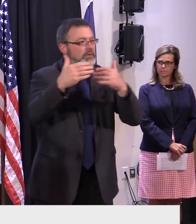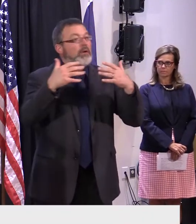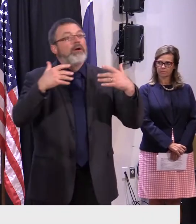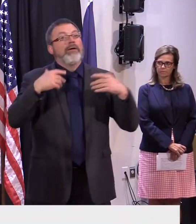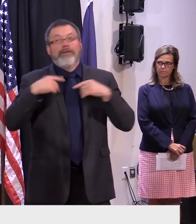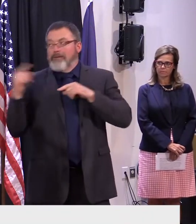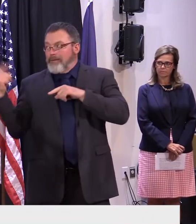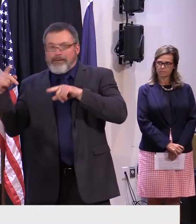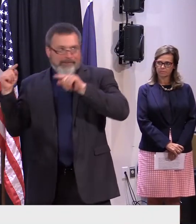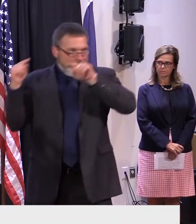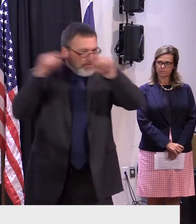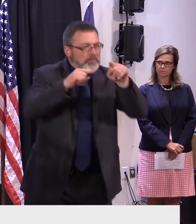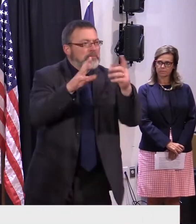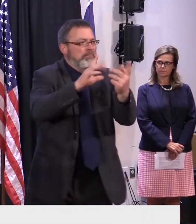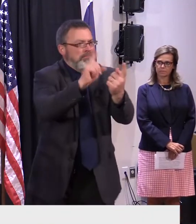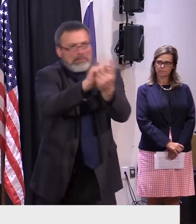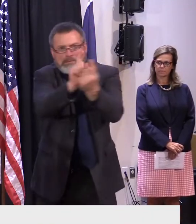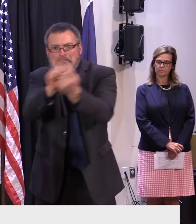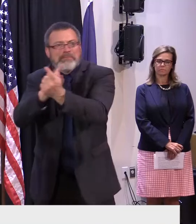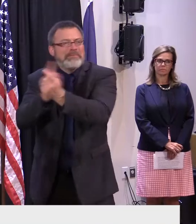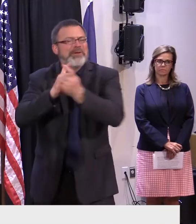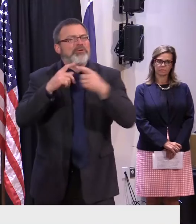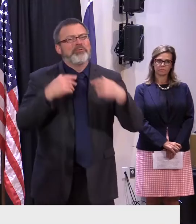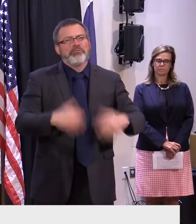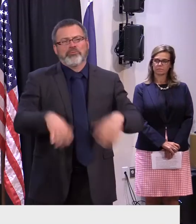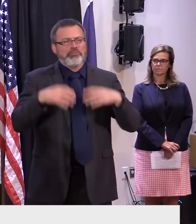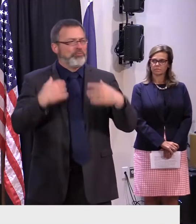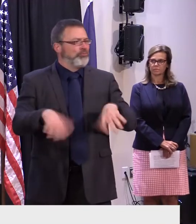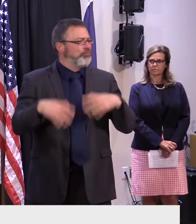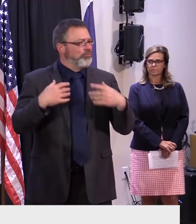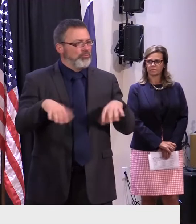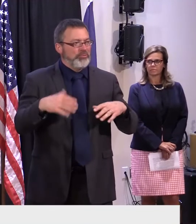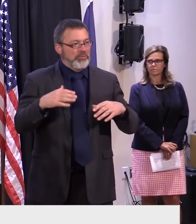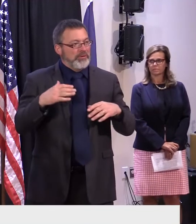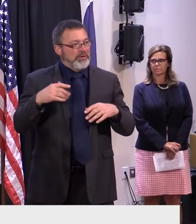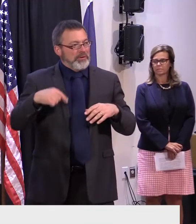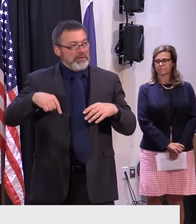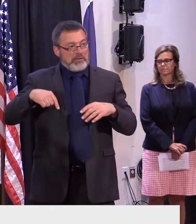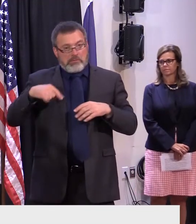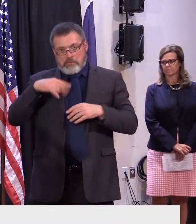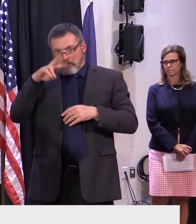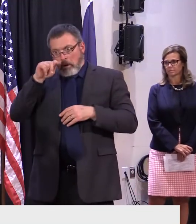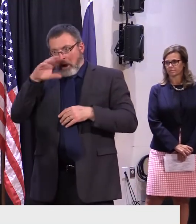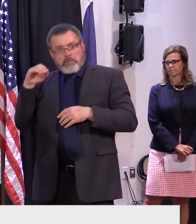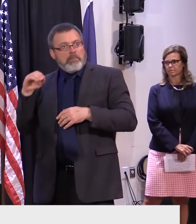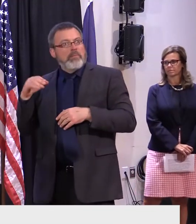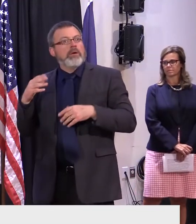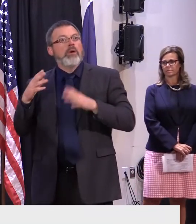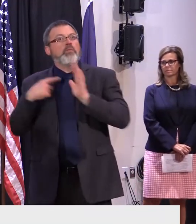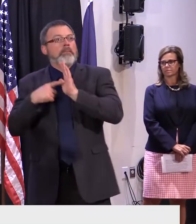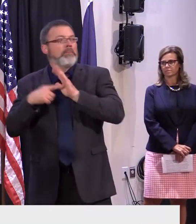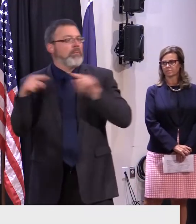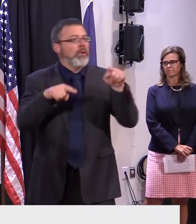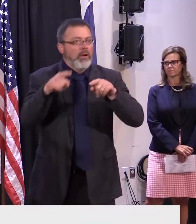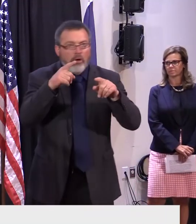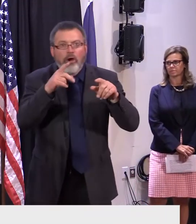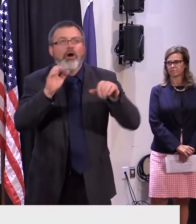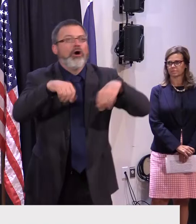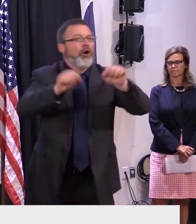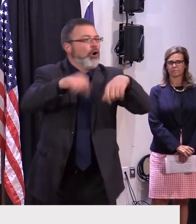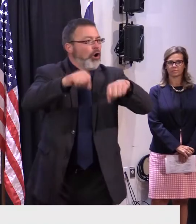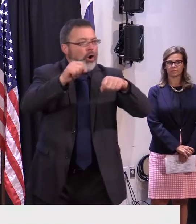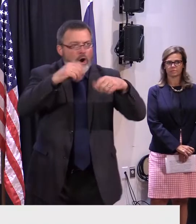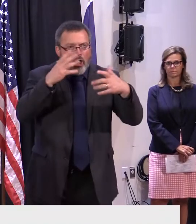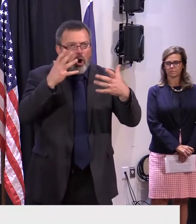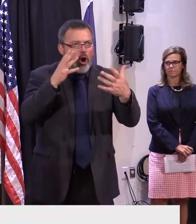able to set that up. Any of our Vermont companies who need to meet with other trade-related contacts within Canada,